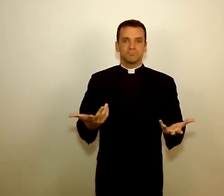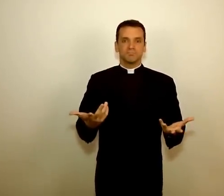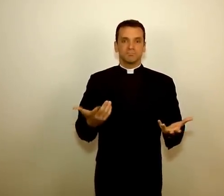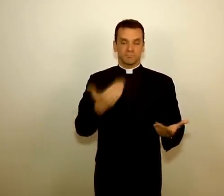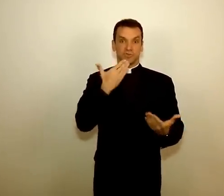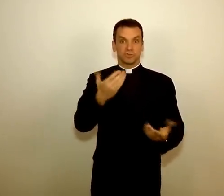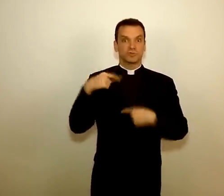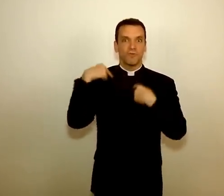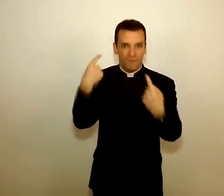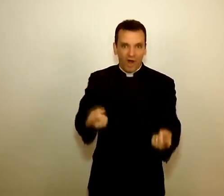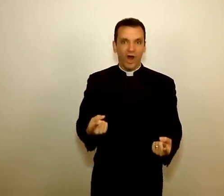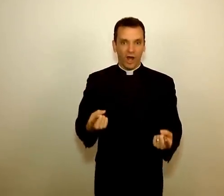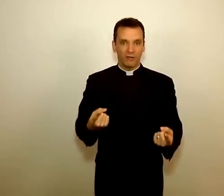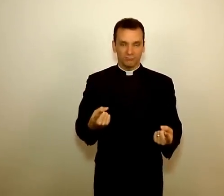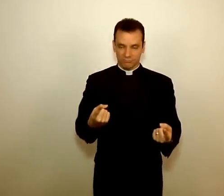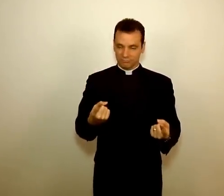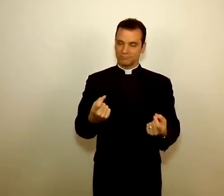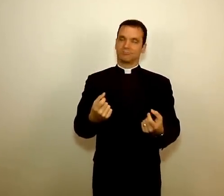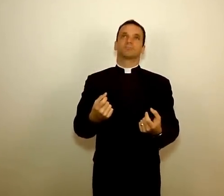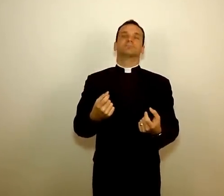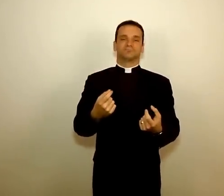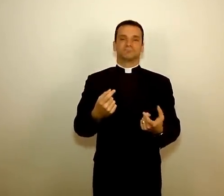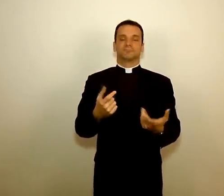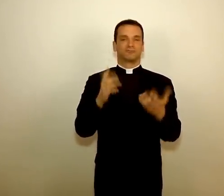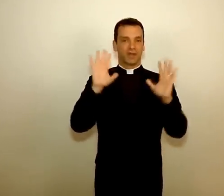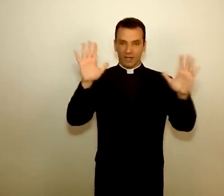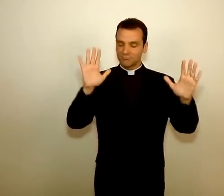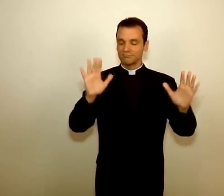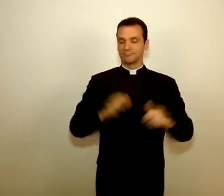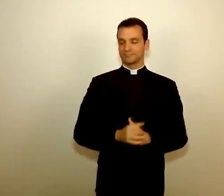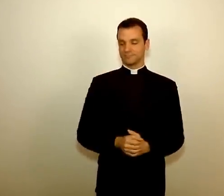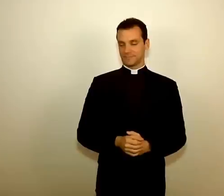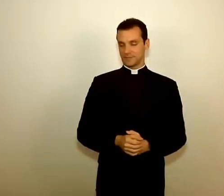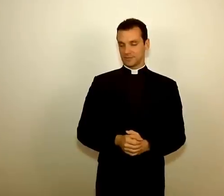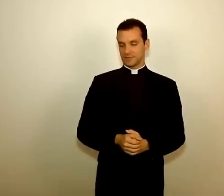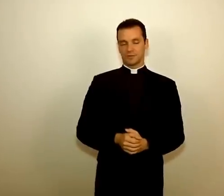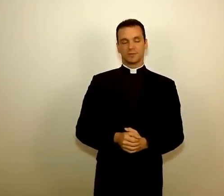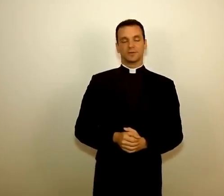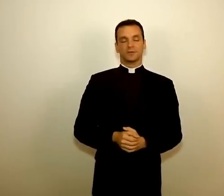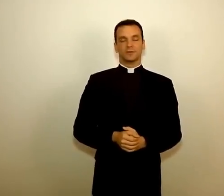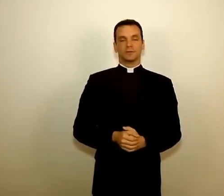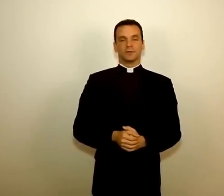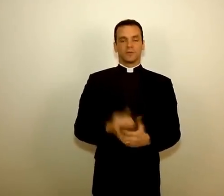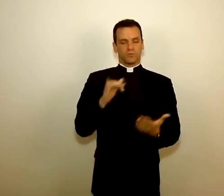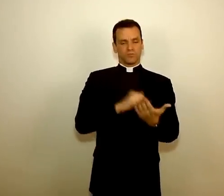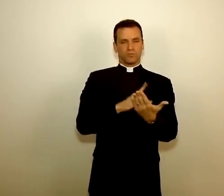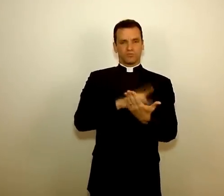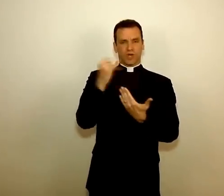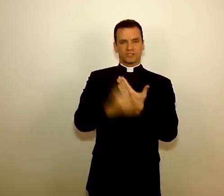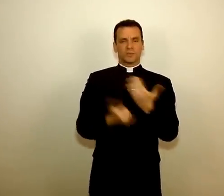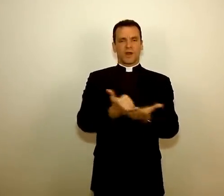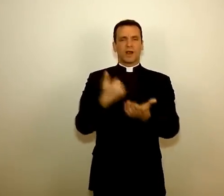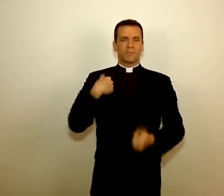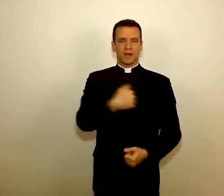everything in the sacramentaries line by line, and we've had a great